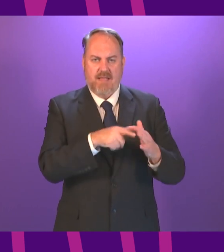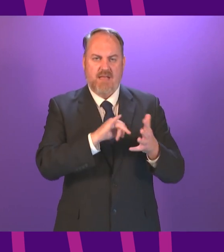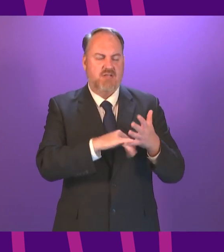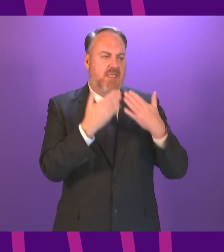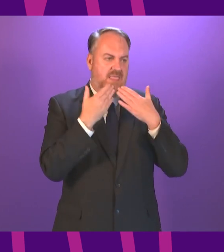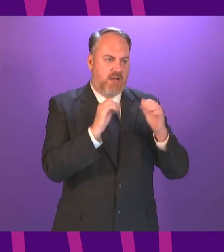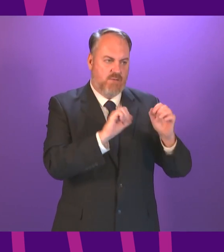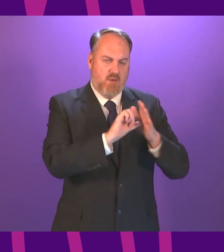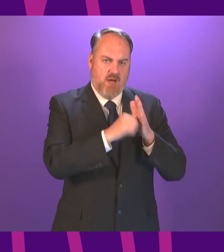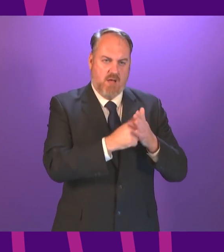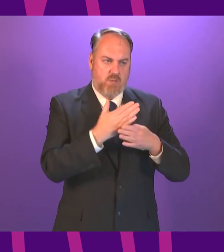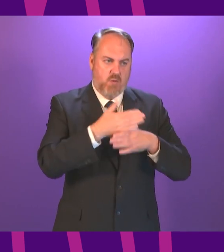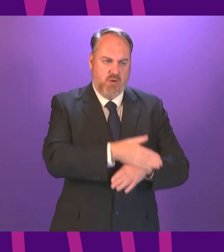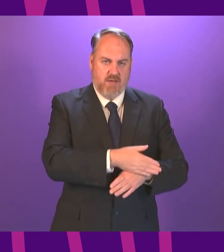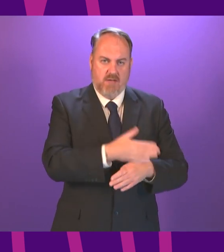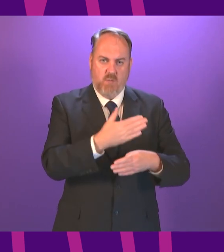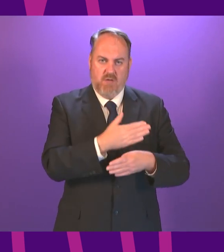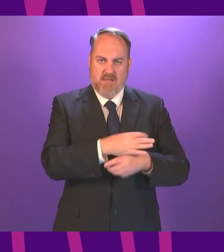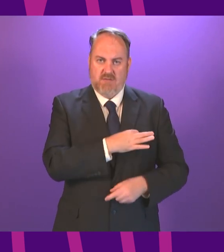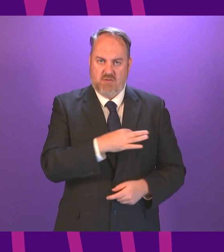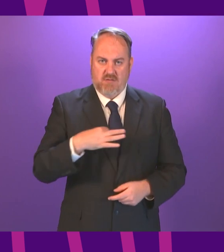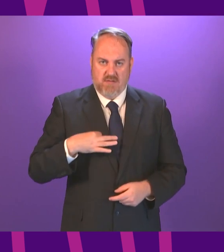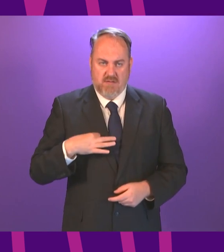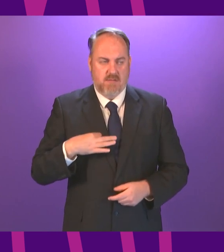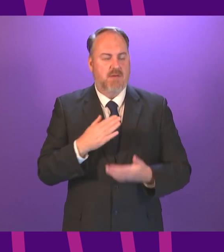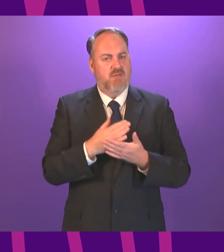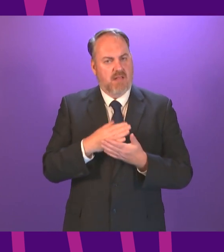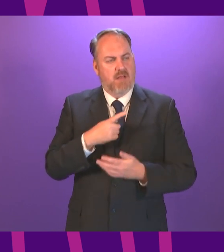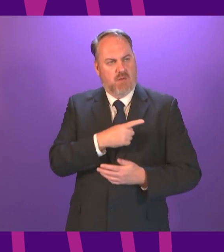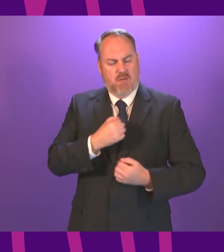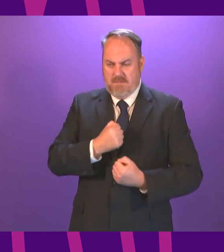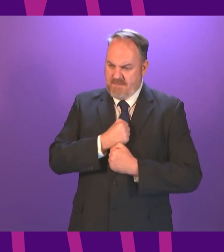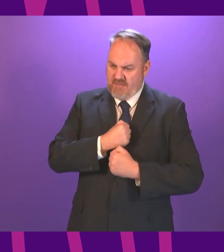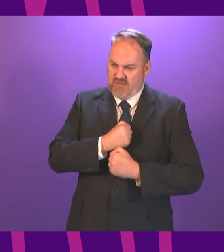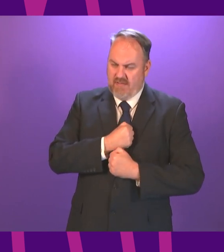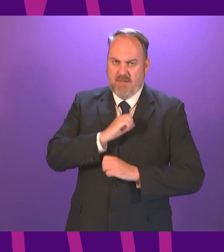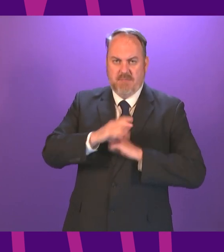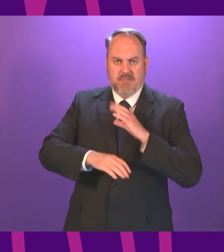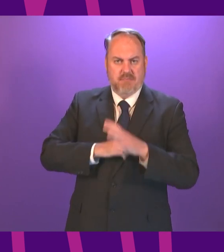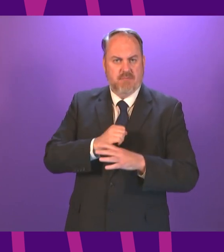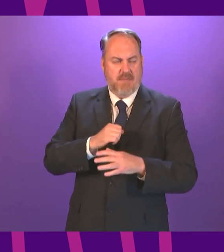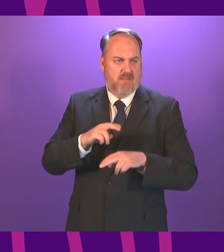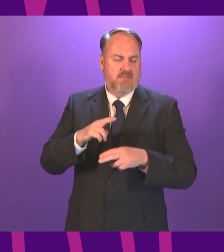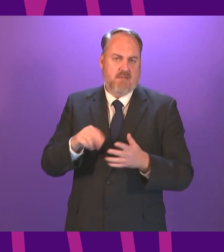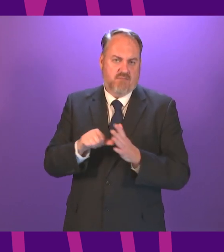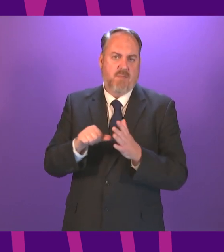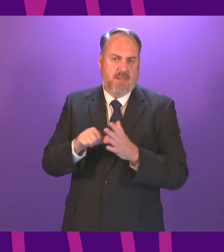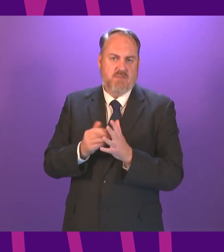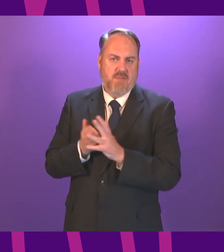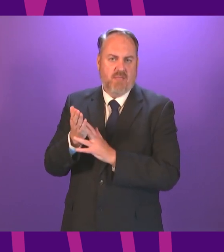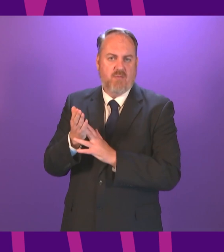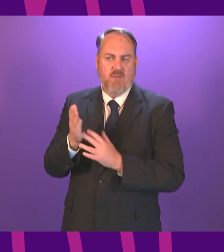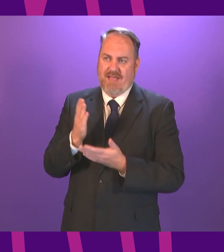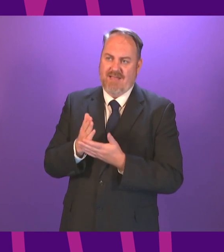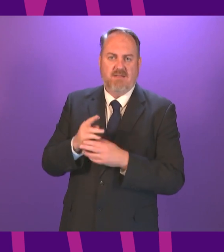pandemic but also extremely emotively about the challenges he faces with the father in the NHS and that really